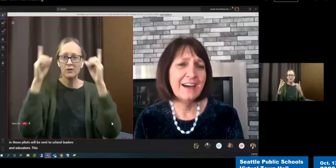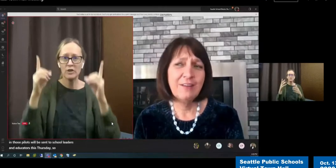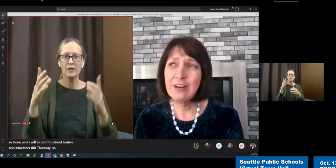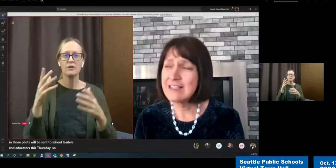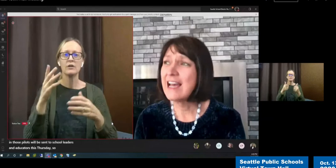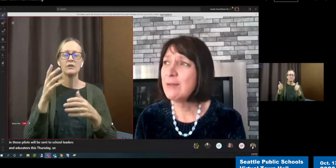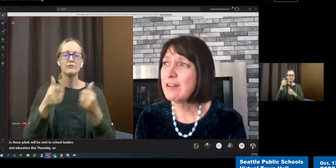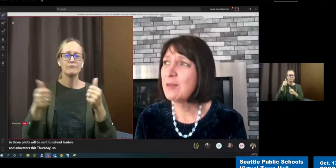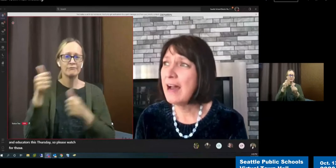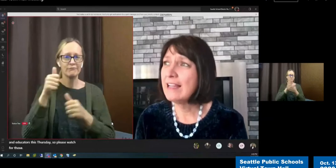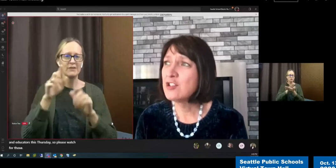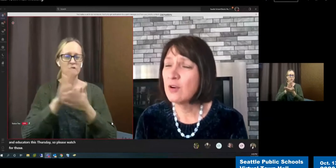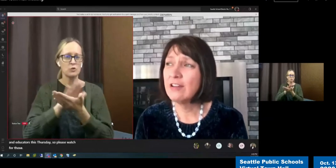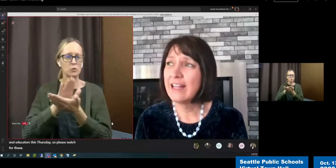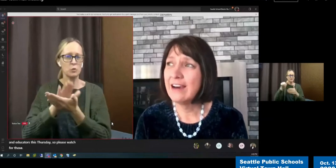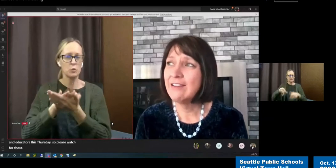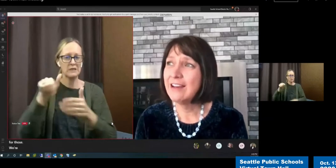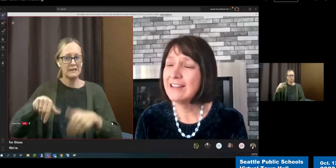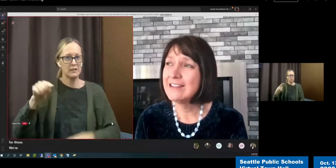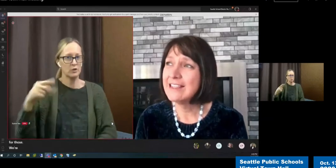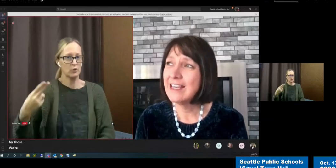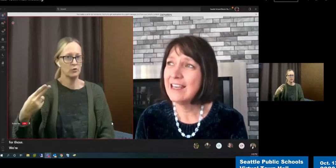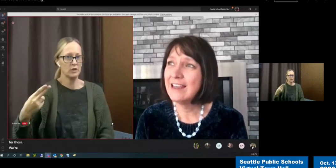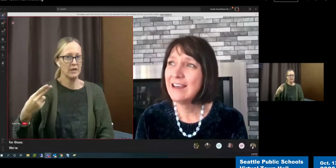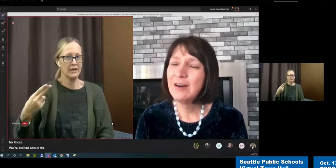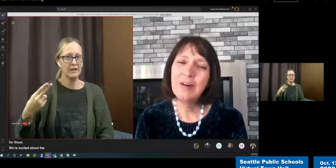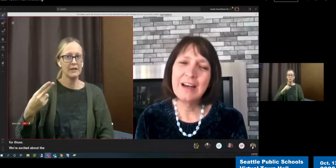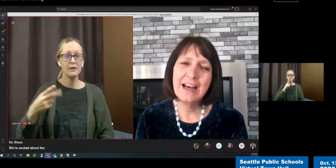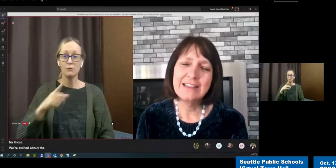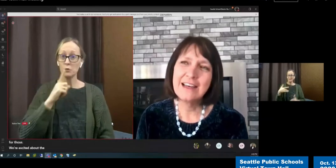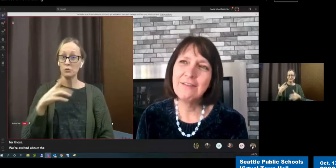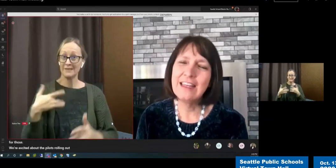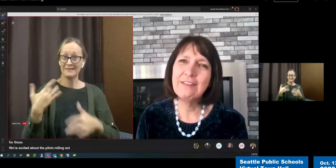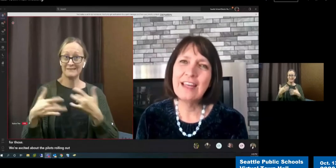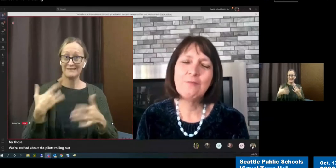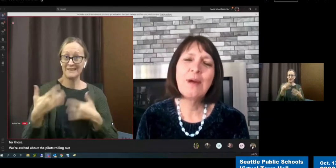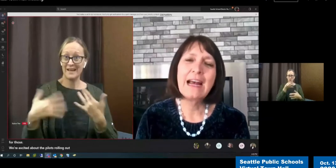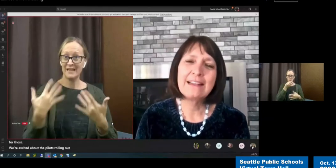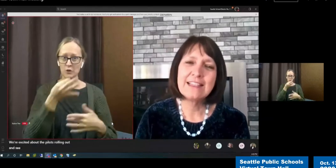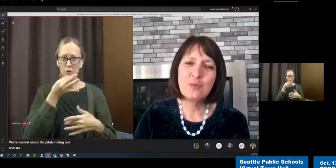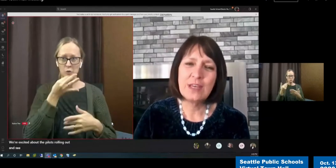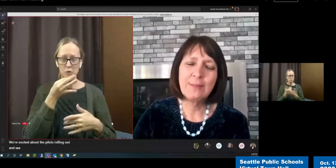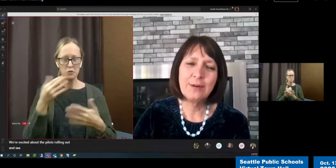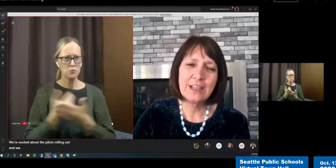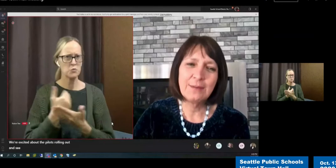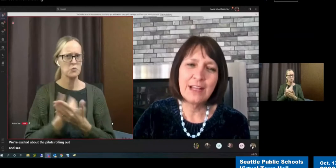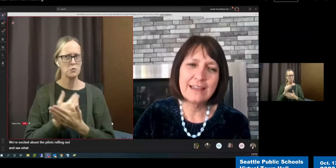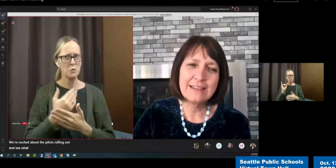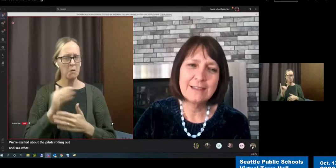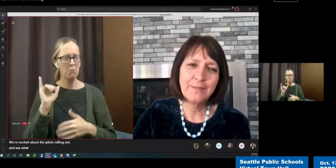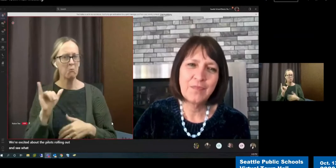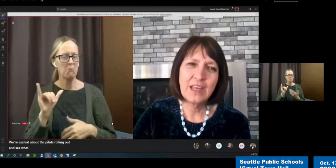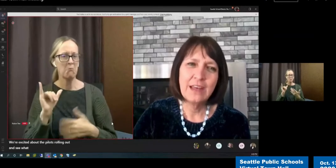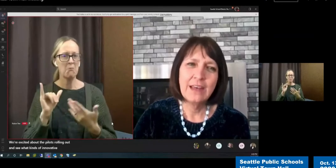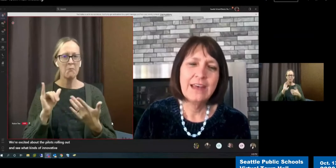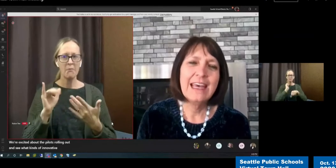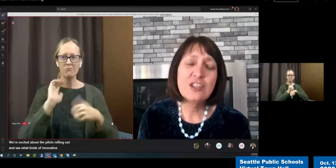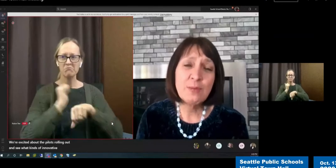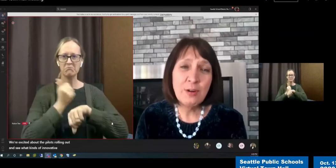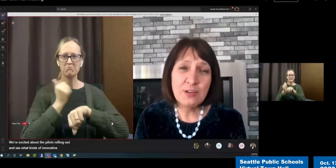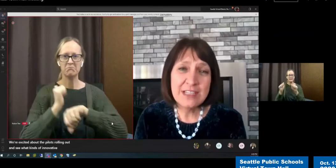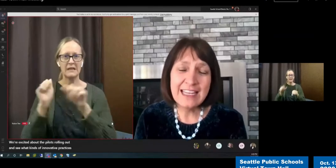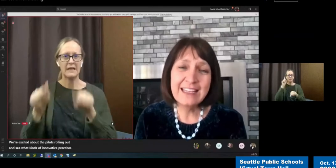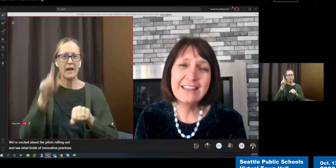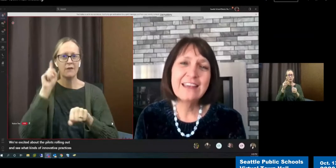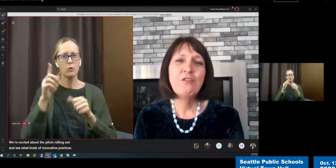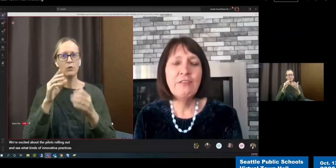We're excited about the pilots rolling out and to see what kinds of innovative practices we can put into place. In this